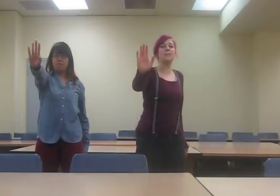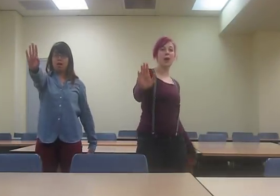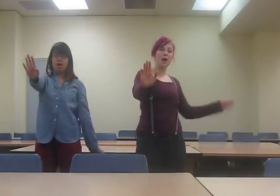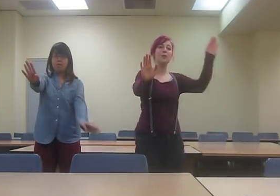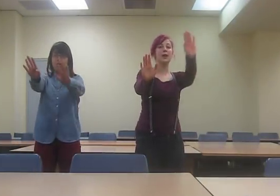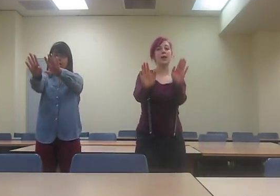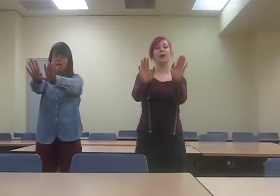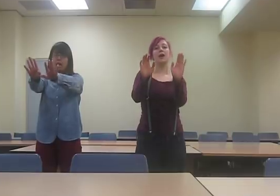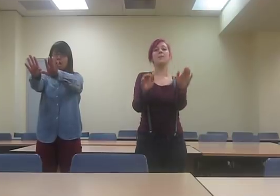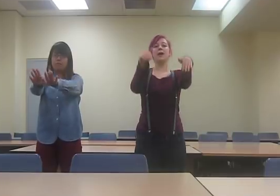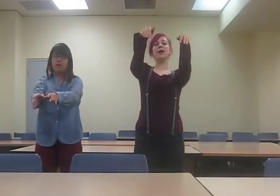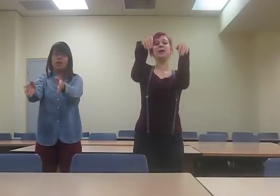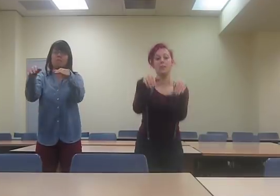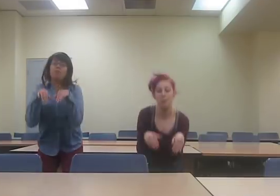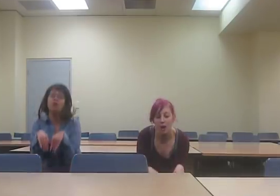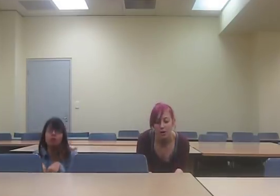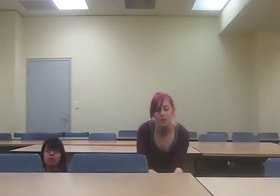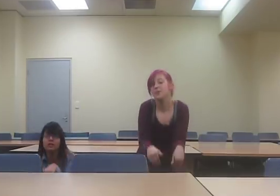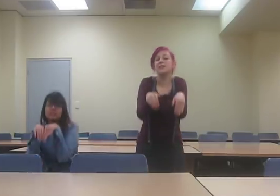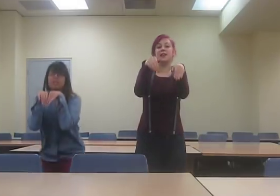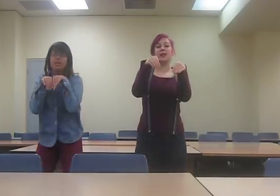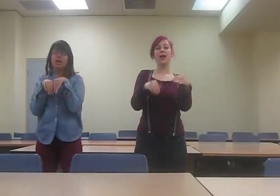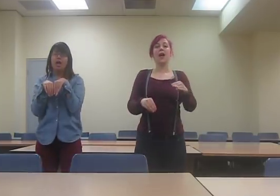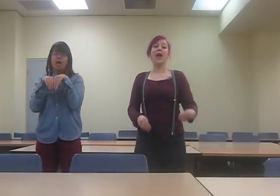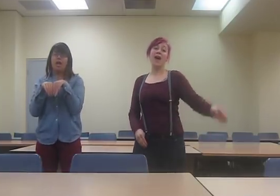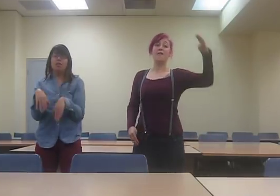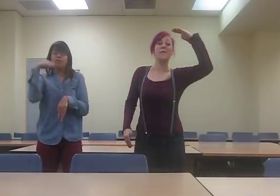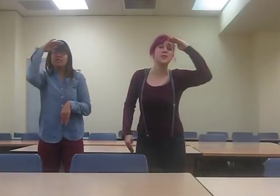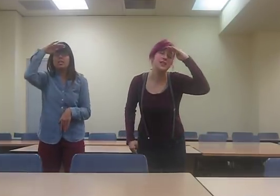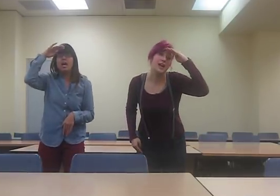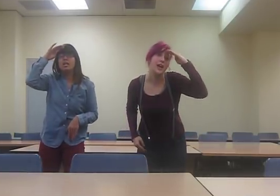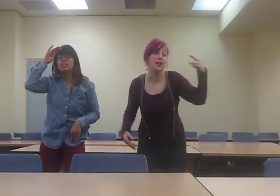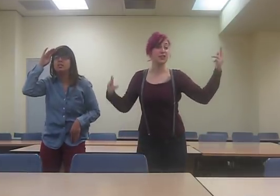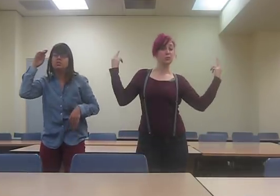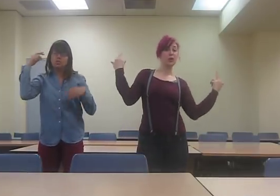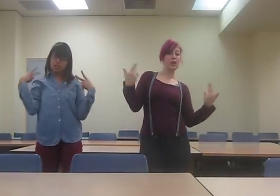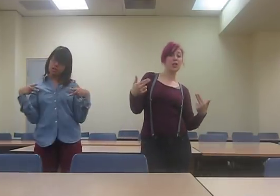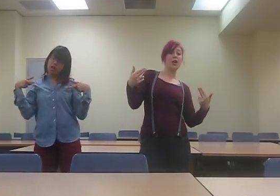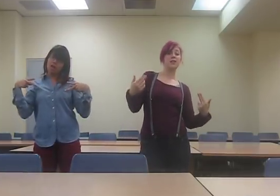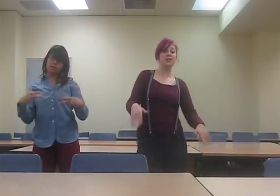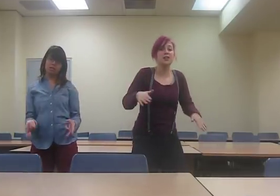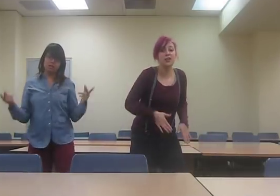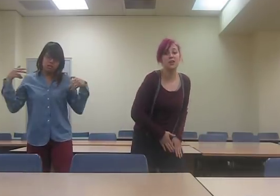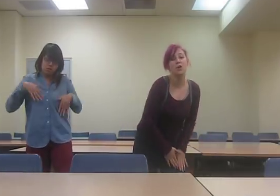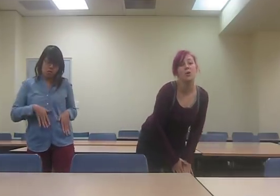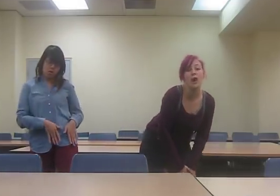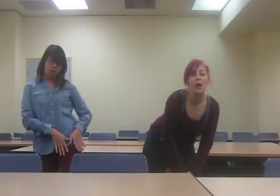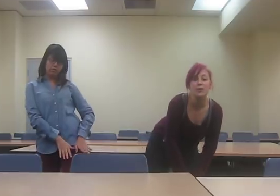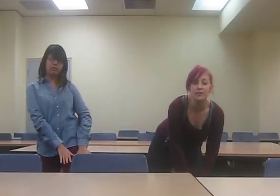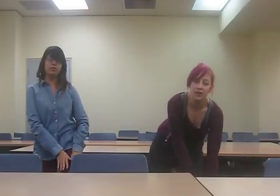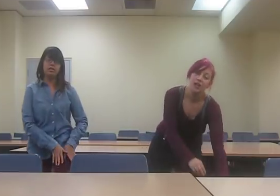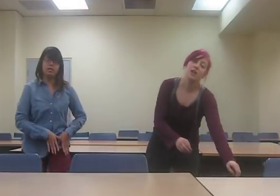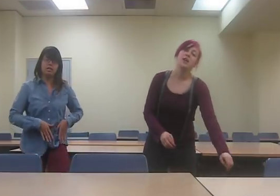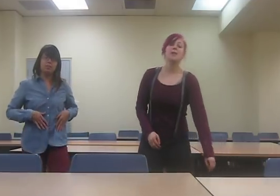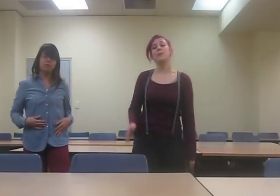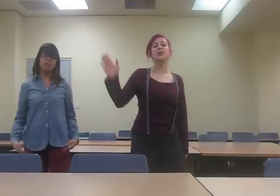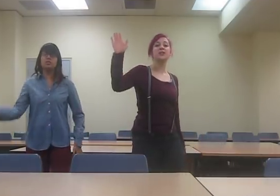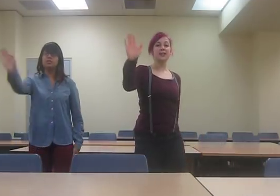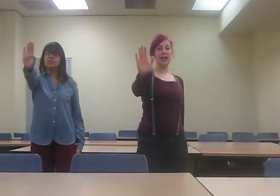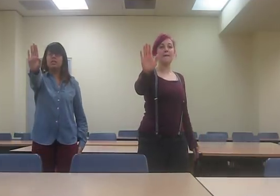my way I beg and borrow and steal After Satan's real I didn't know I would feel it But it's in